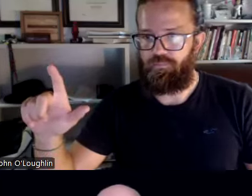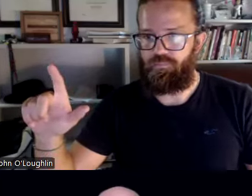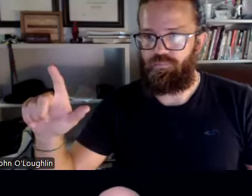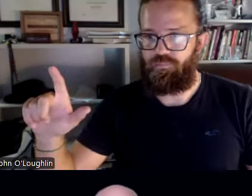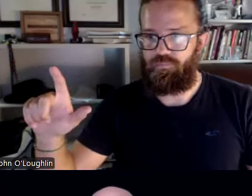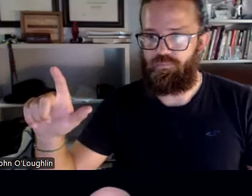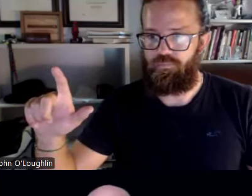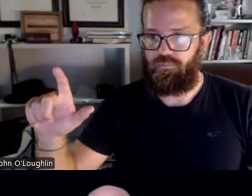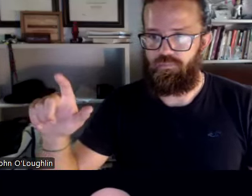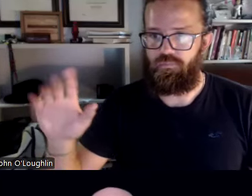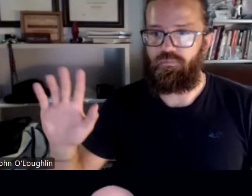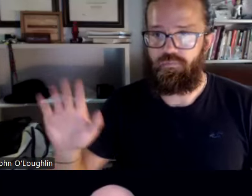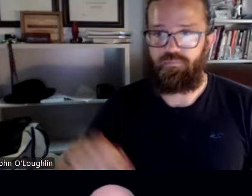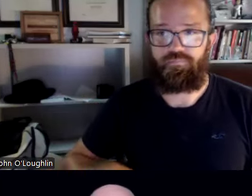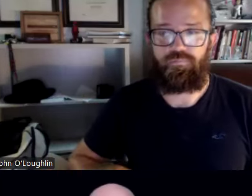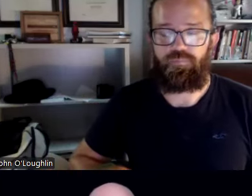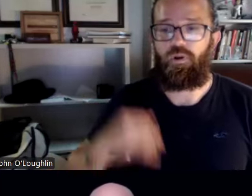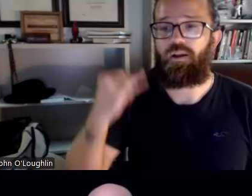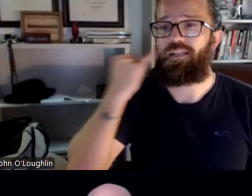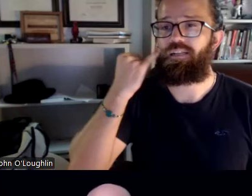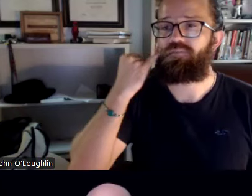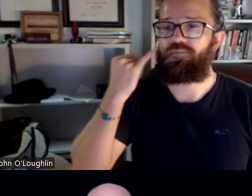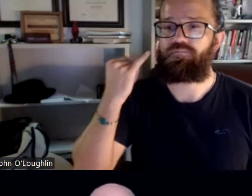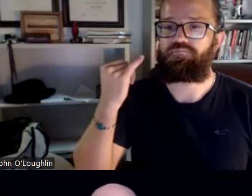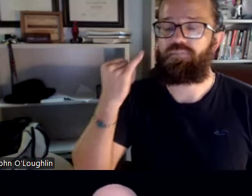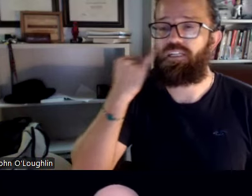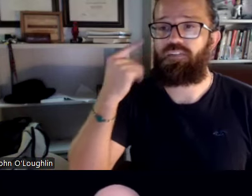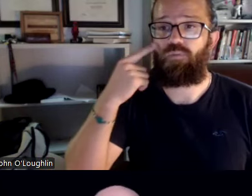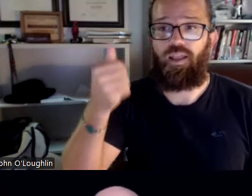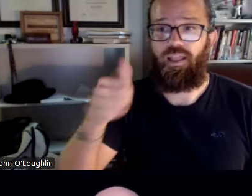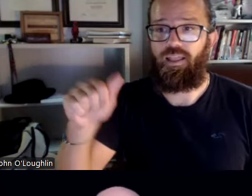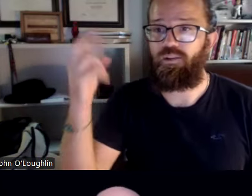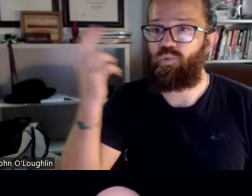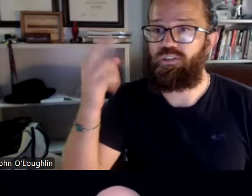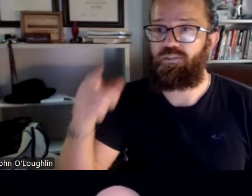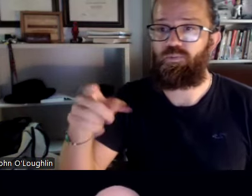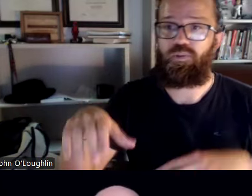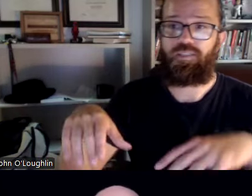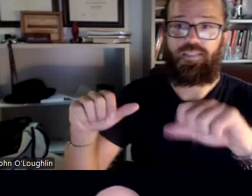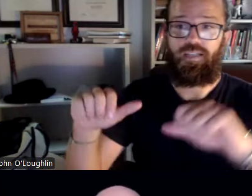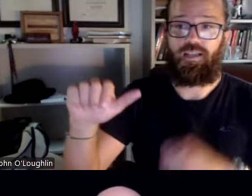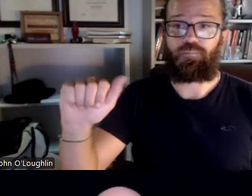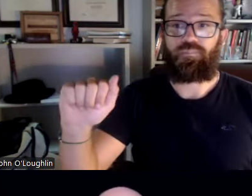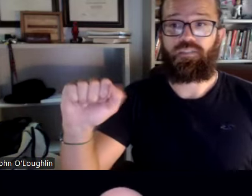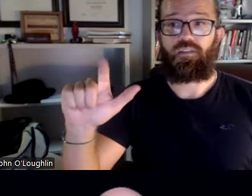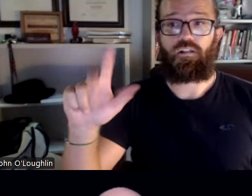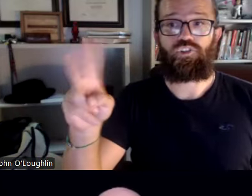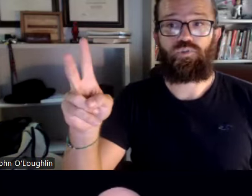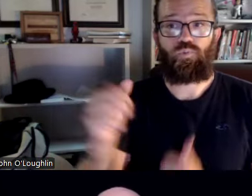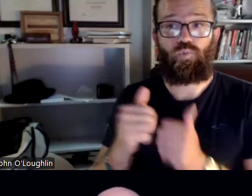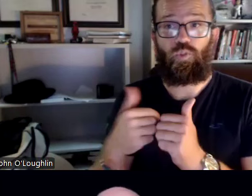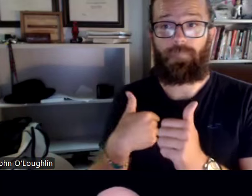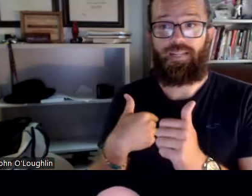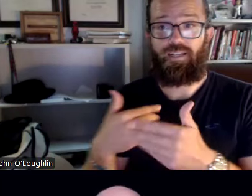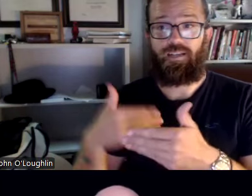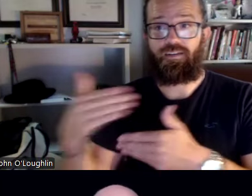way asl i'm d workbook so for any reason if you